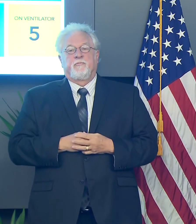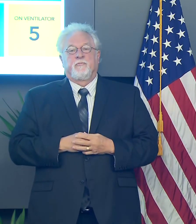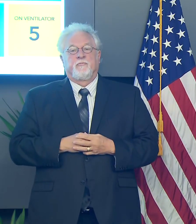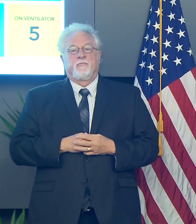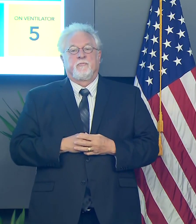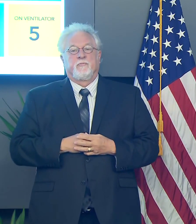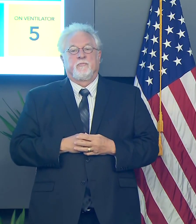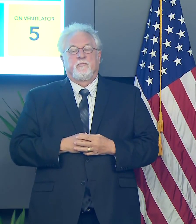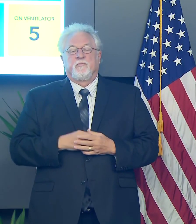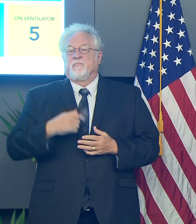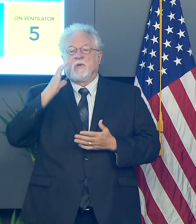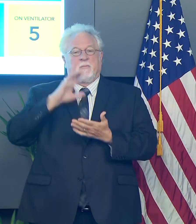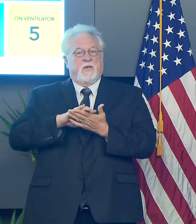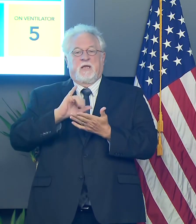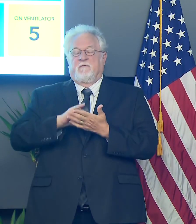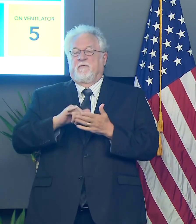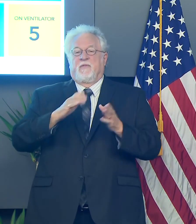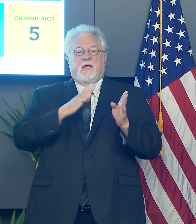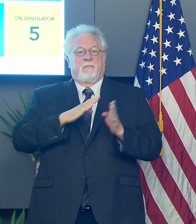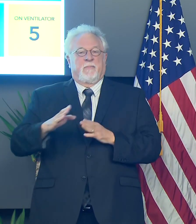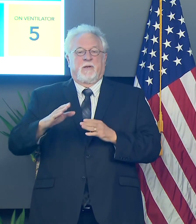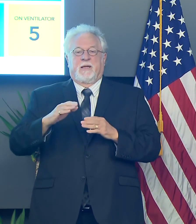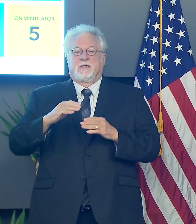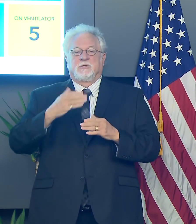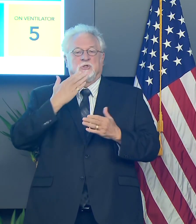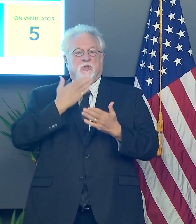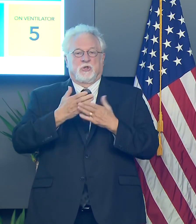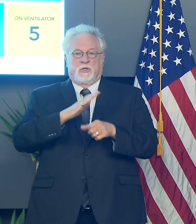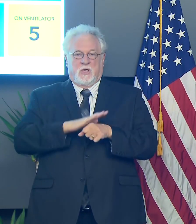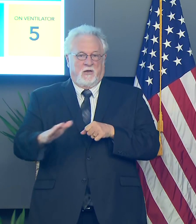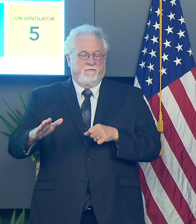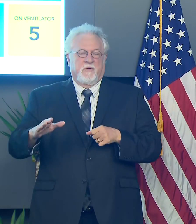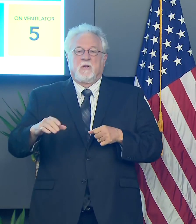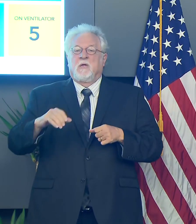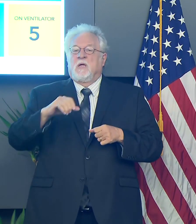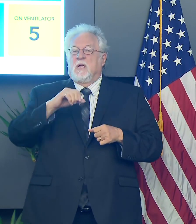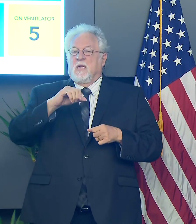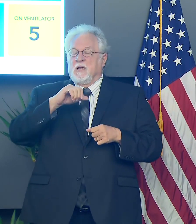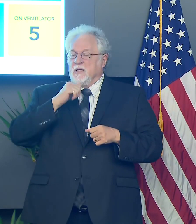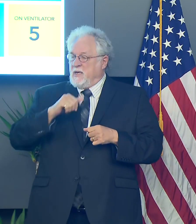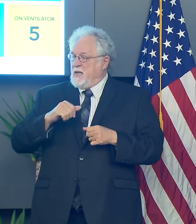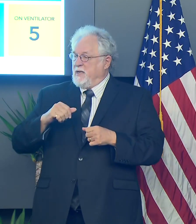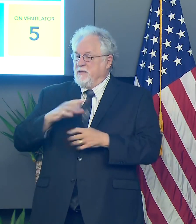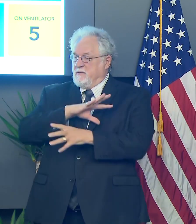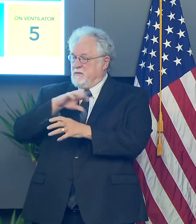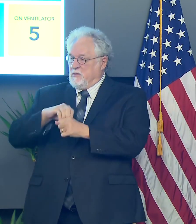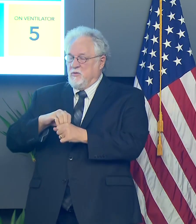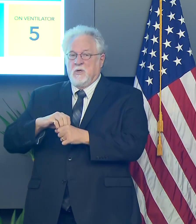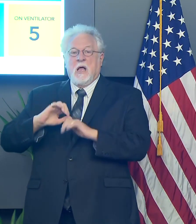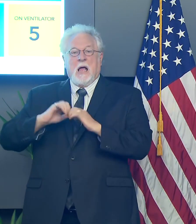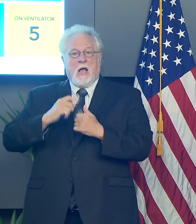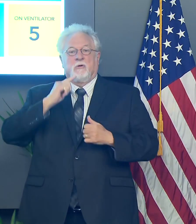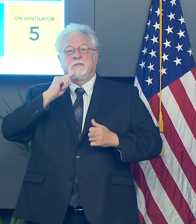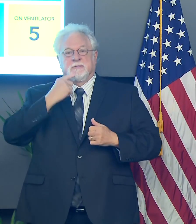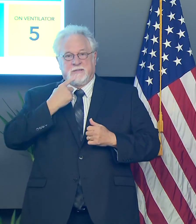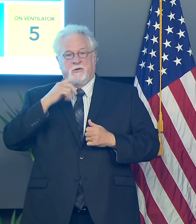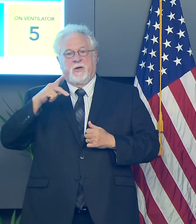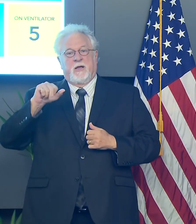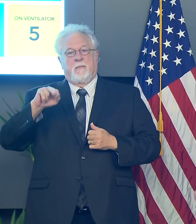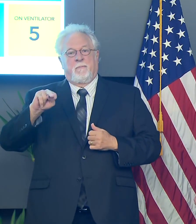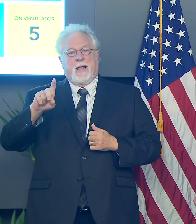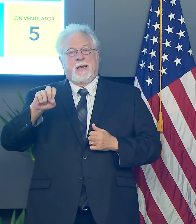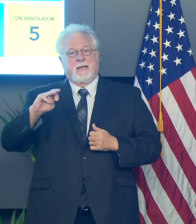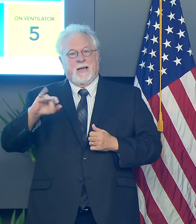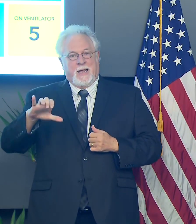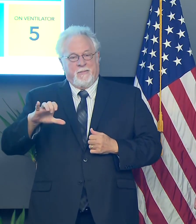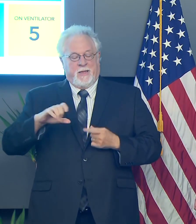I don't believe that that plan goes far enough. It doesn't take into account the seriousness of this global pandemic of the health and safety